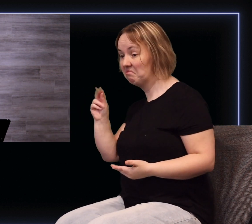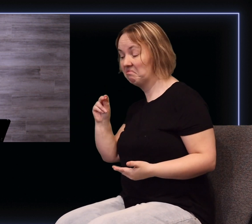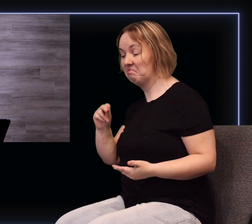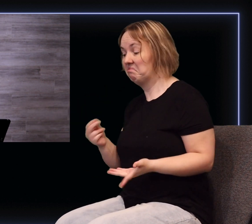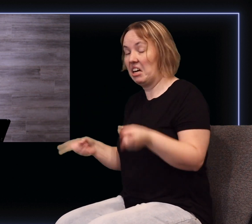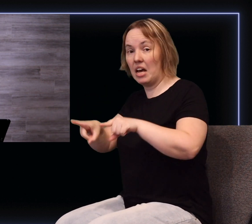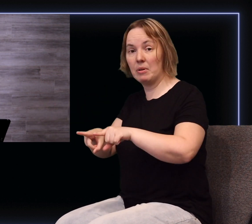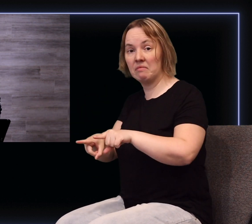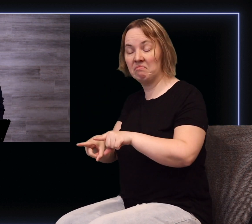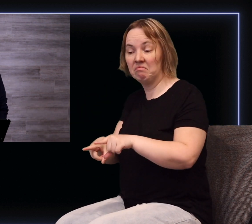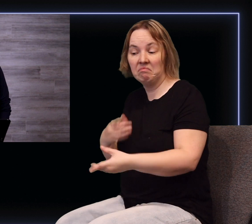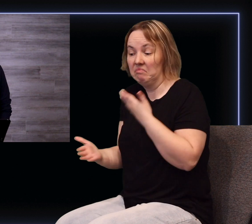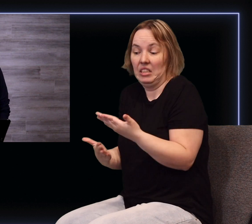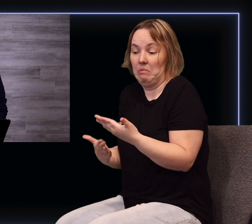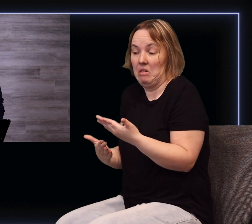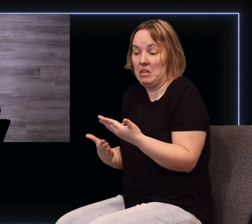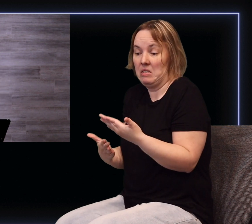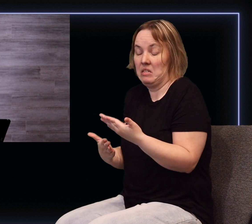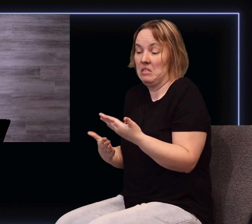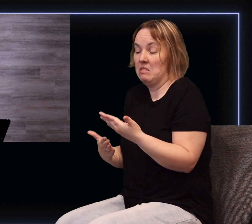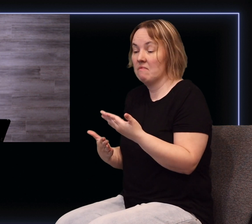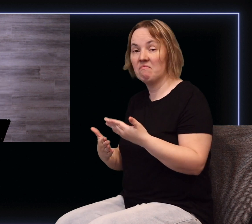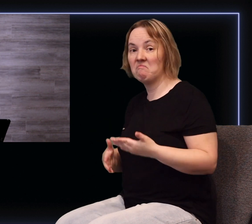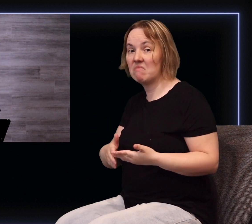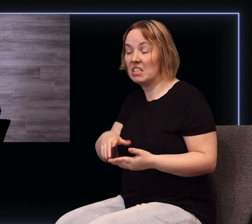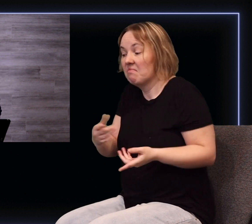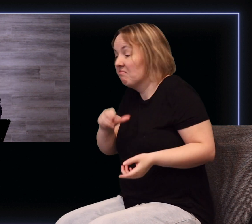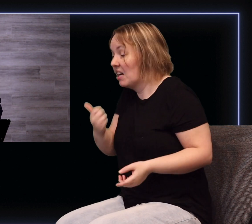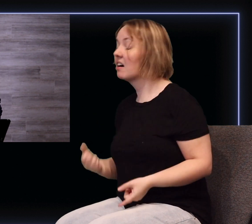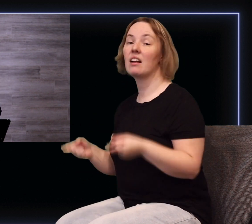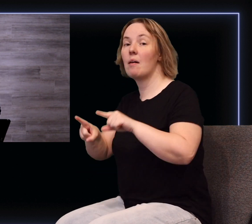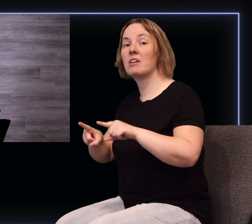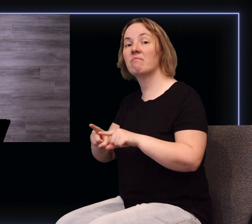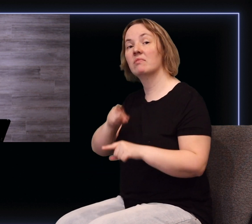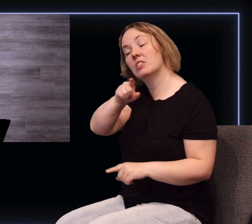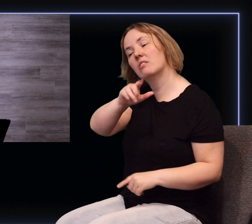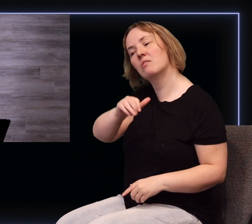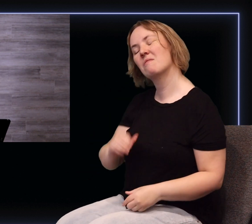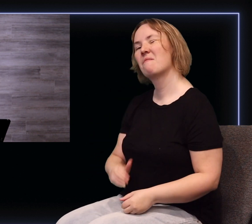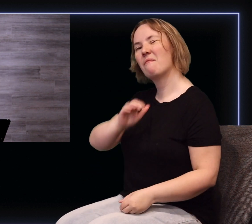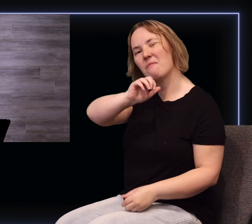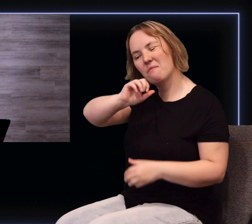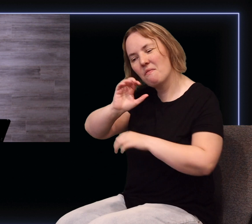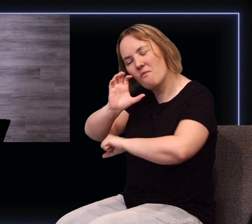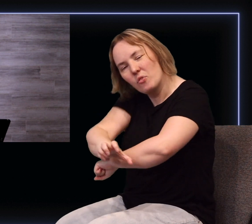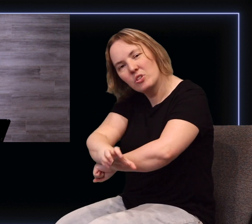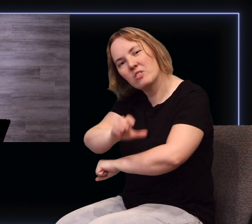It doesn't matter how sincere you may be, it's just not going to happen if you don't force yourself to lay hold of those